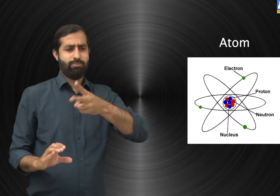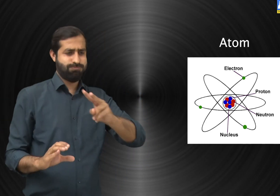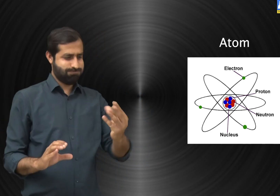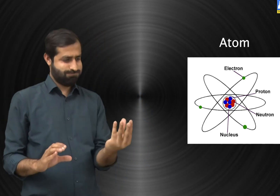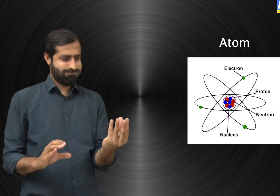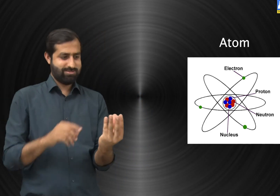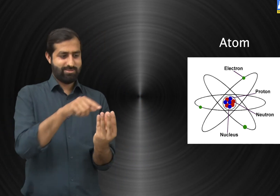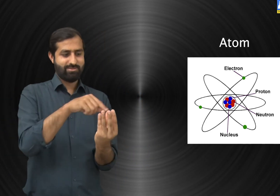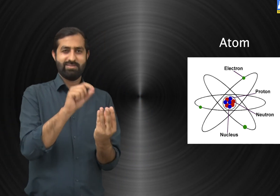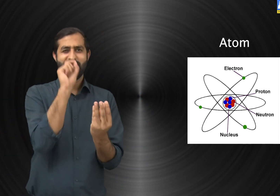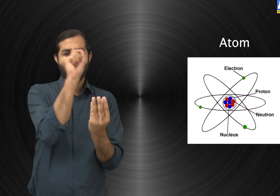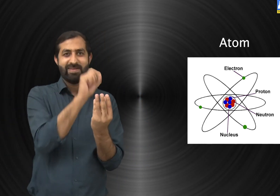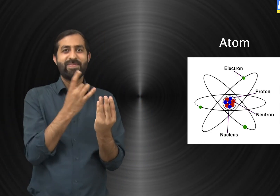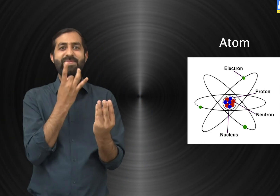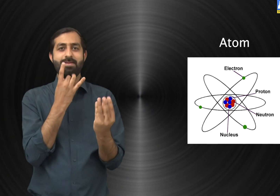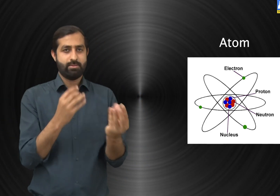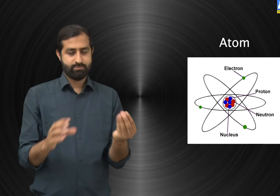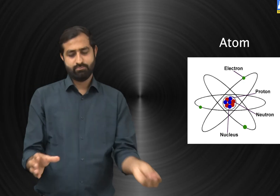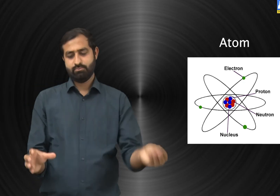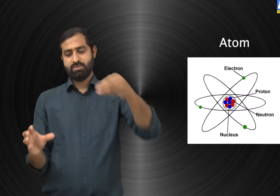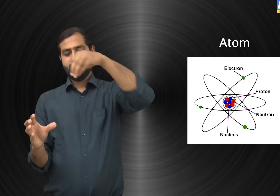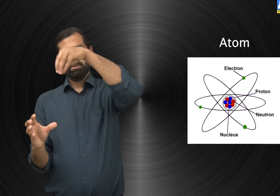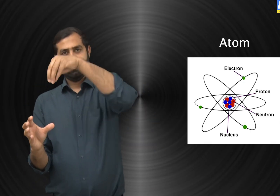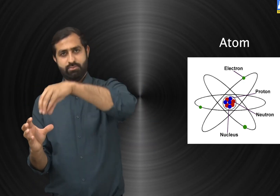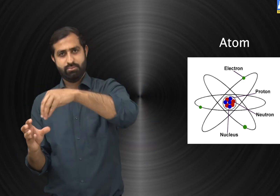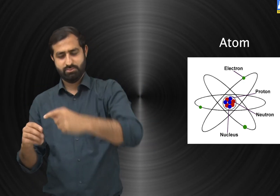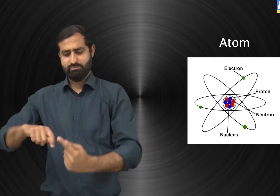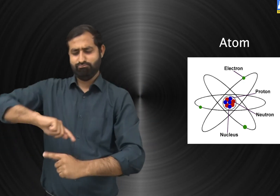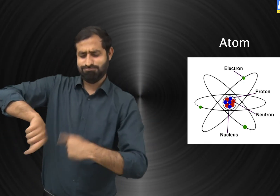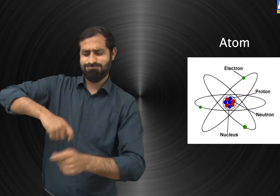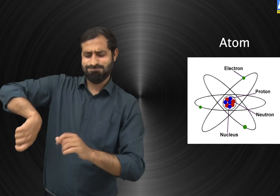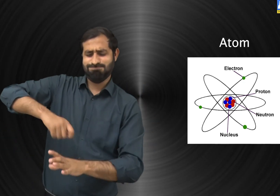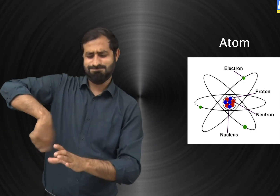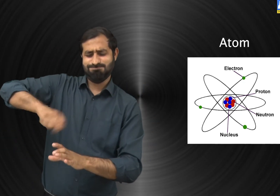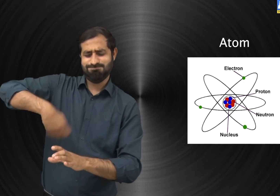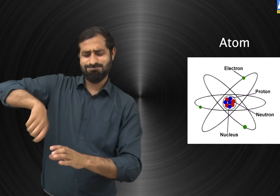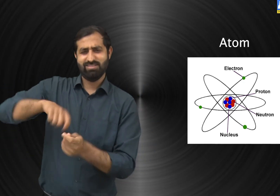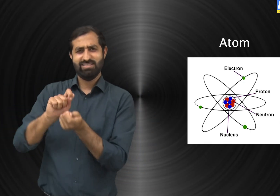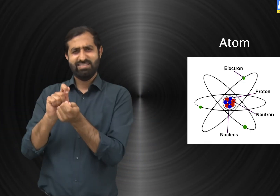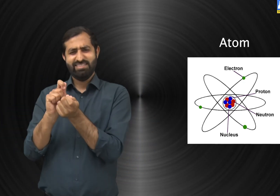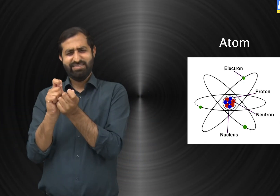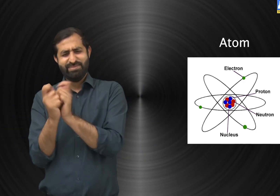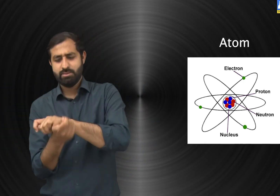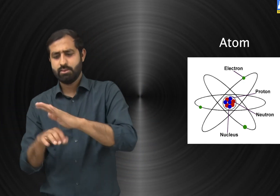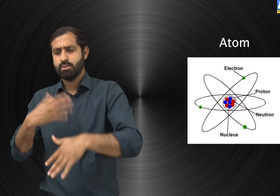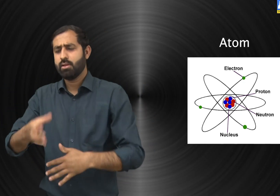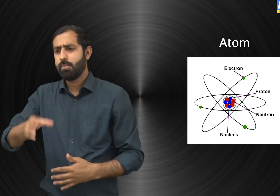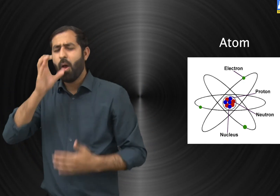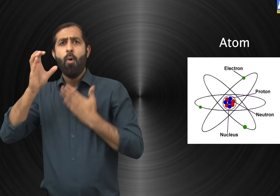aqueous solution for sugar and water. We will add sugar to water. And eventually the sugar